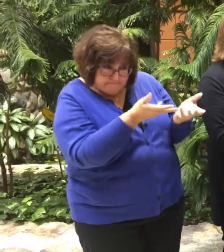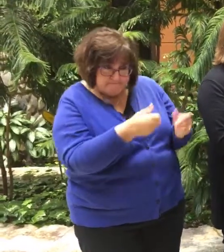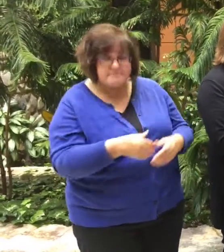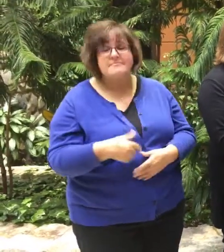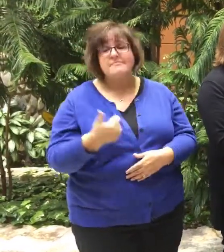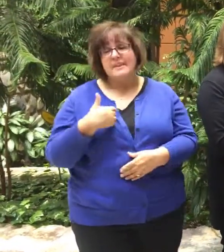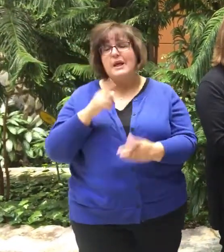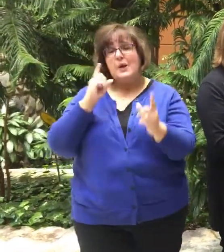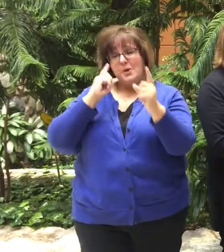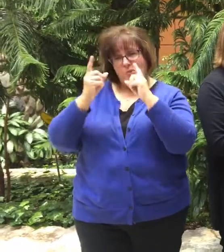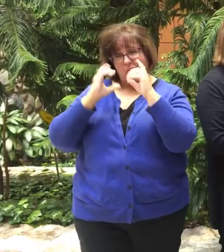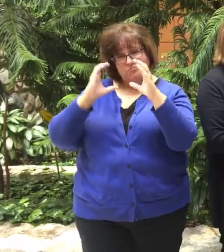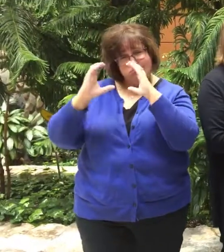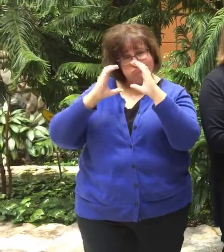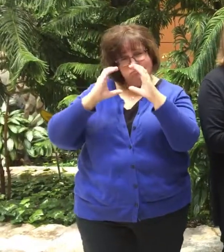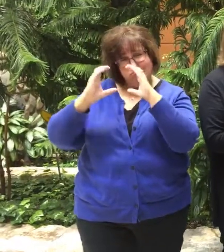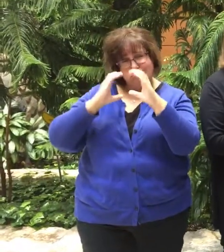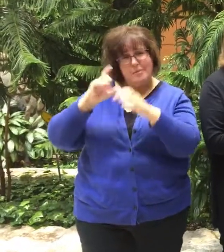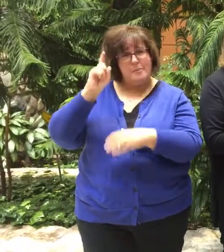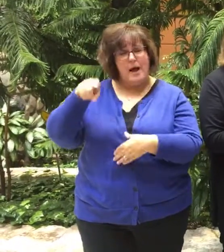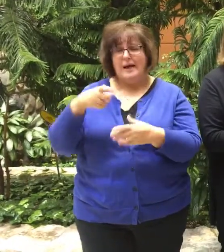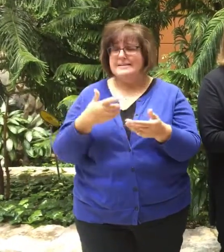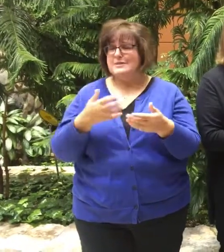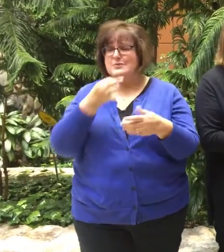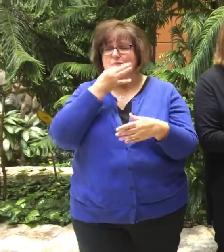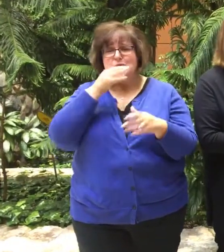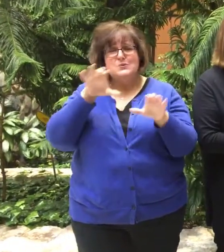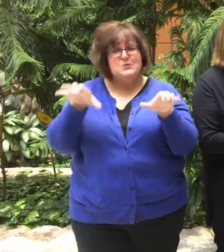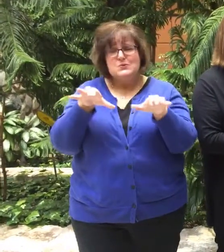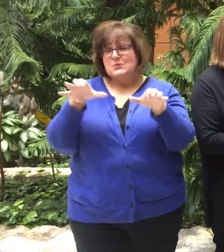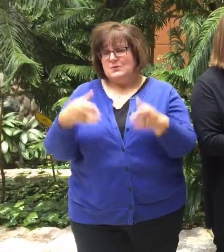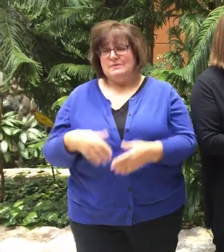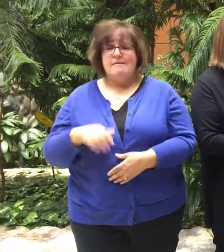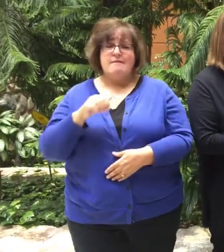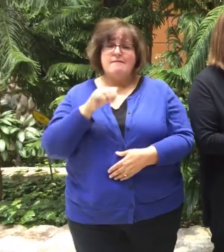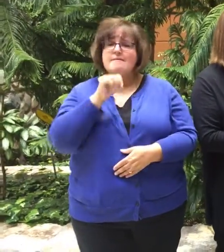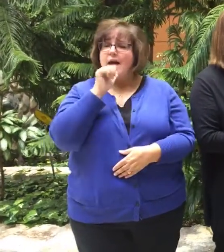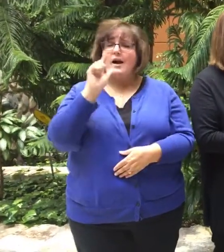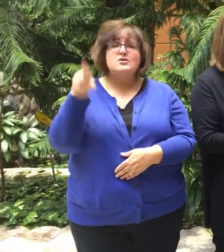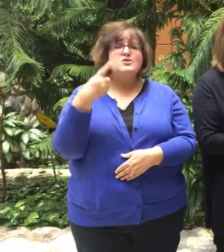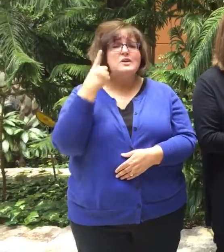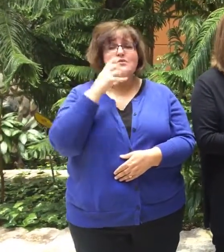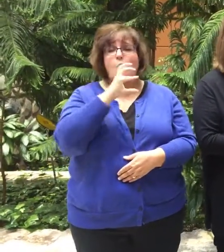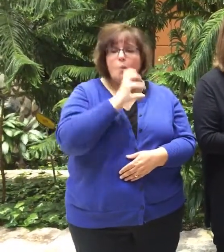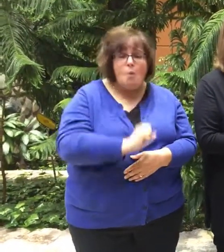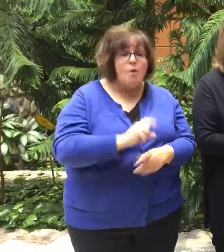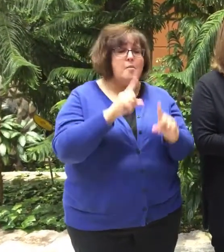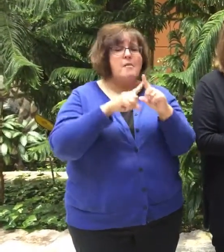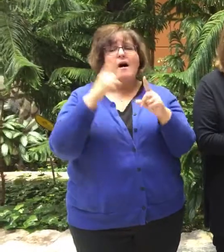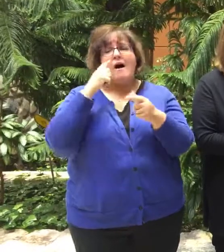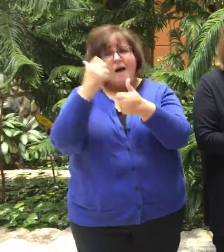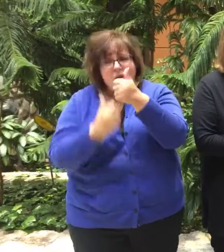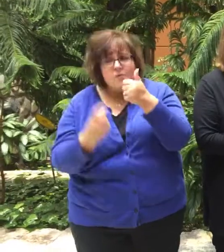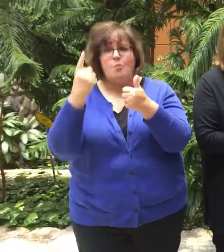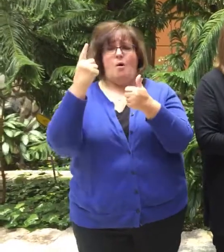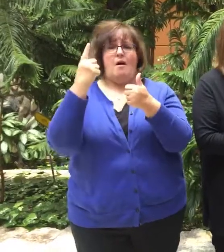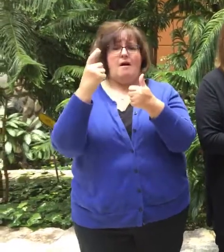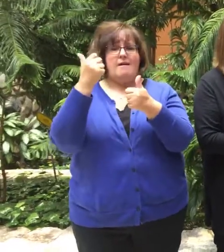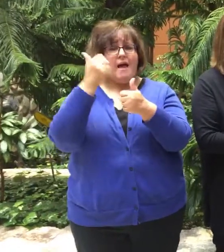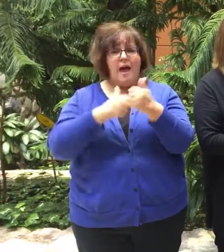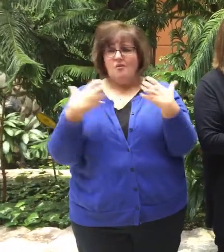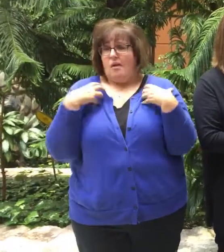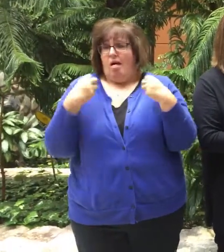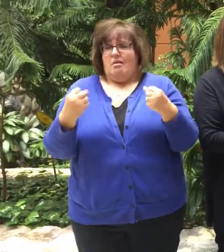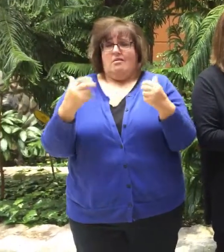I would say communication, communication. The earlier, the better. It's not just for the old. It's for everyone, every